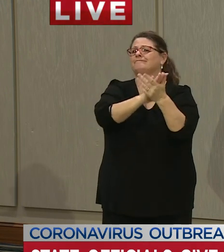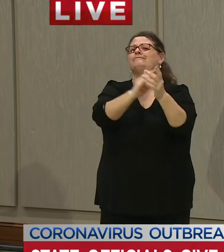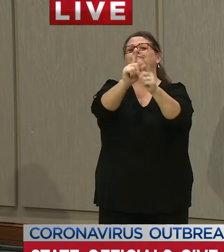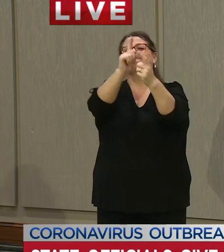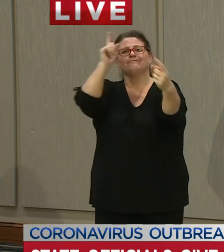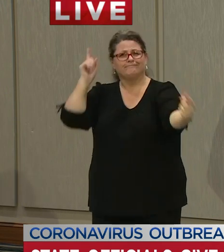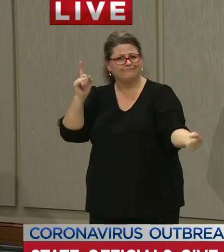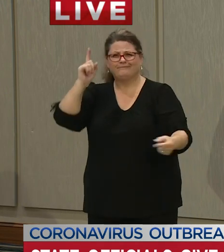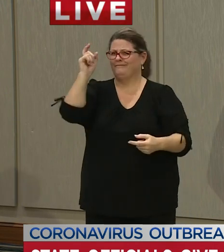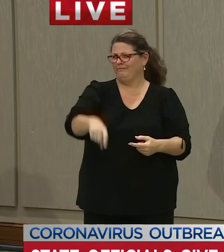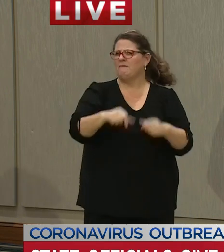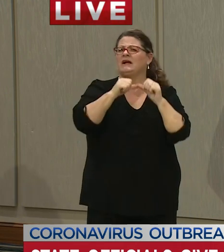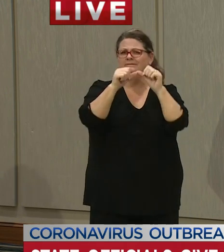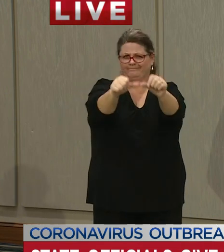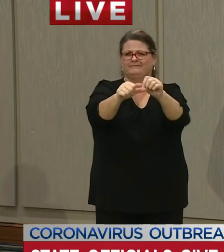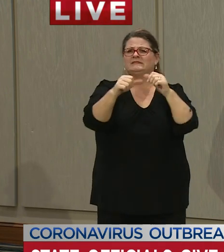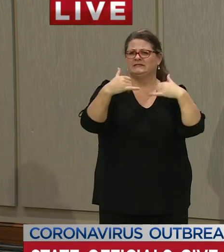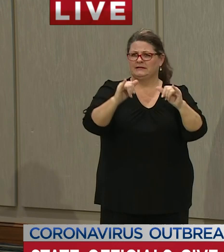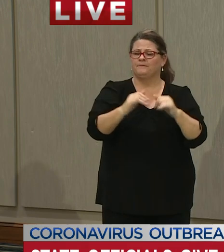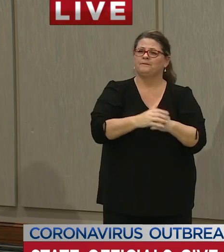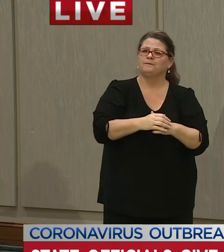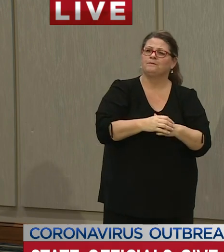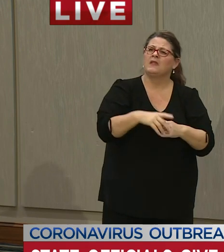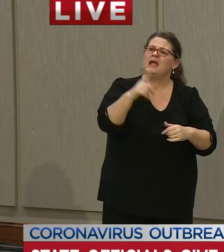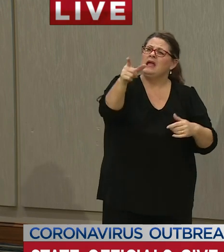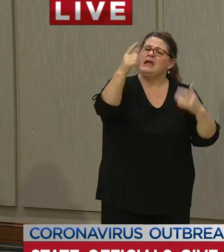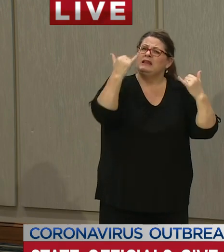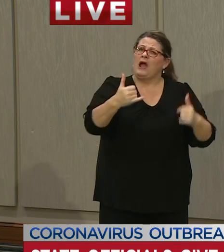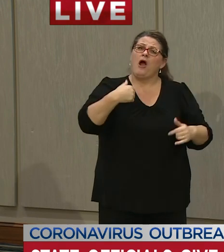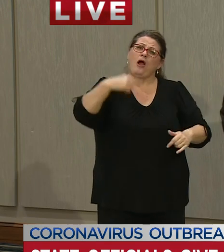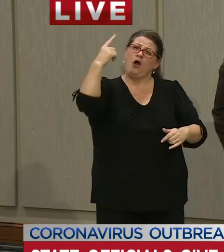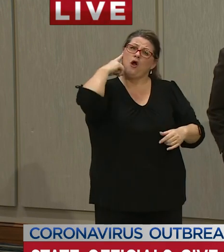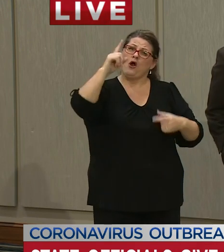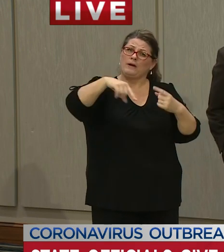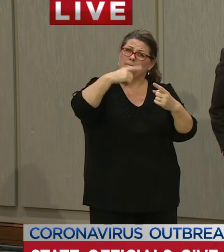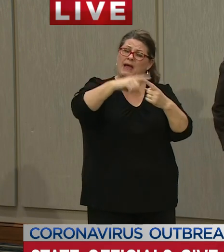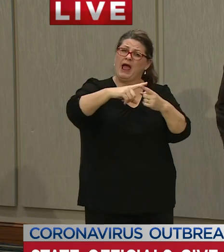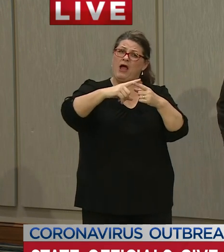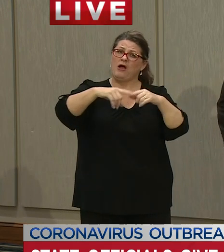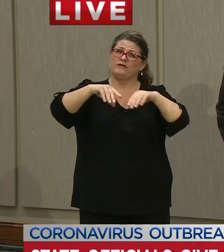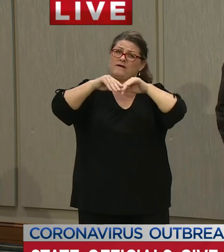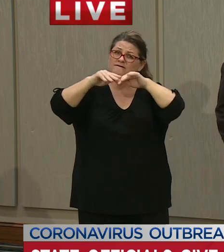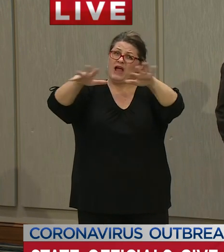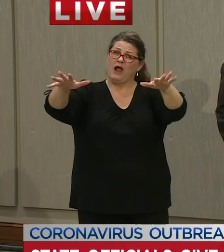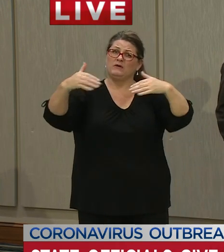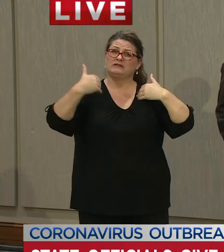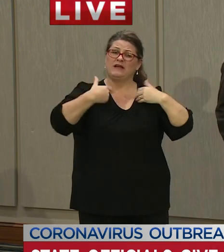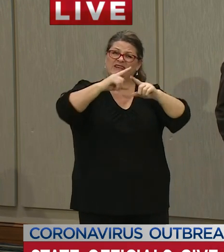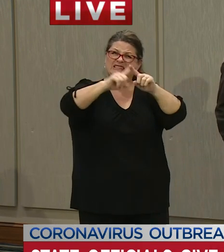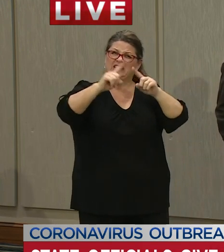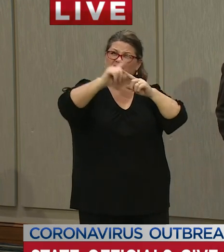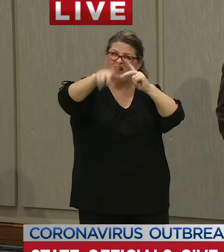has identified different strains of the virus is there a specific strain that's more dominant here in south carolina